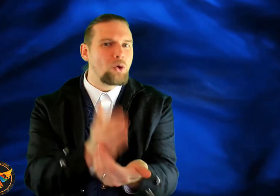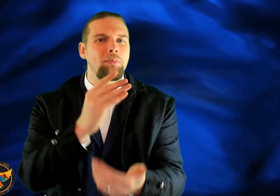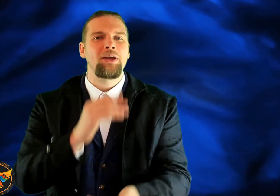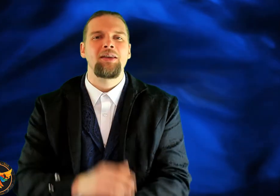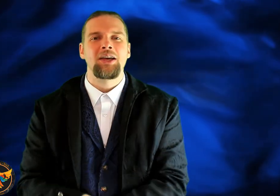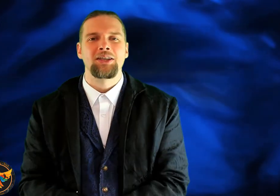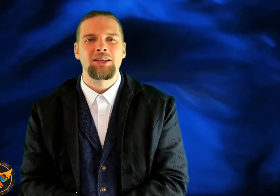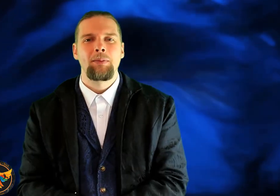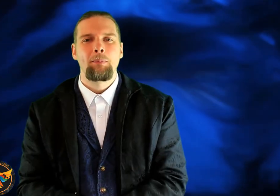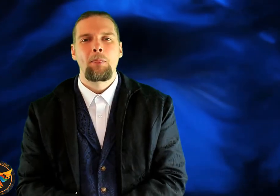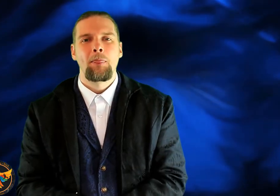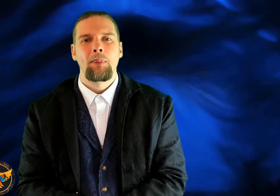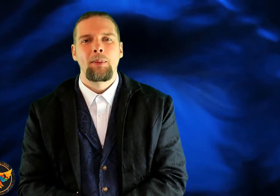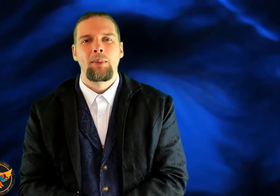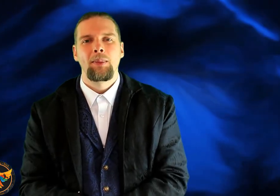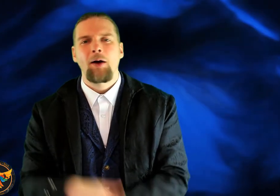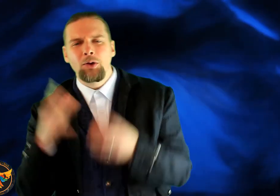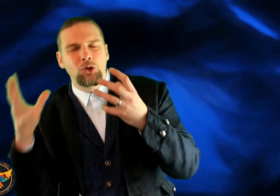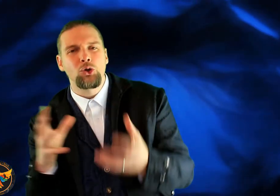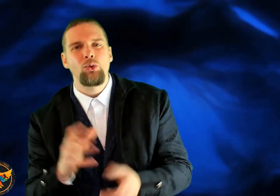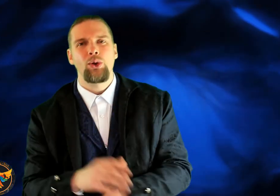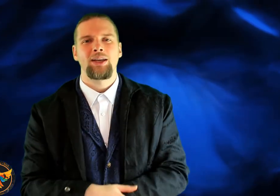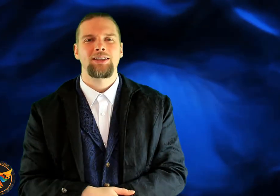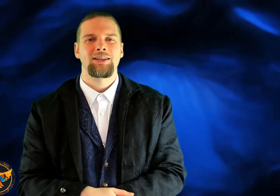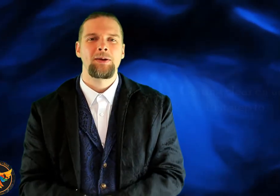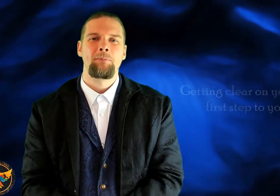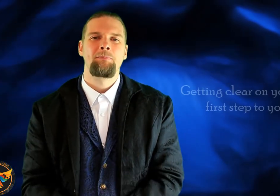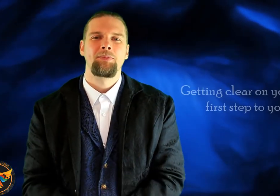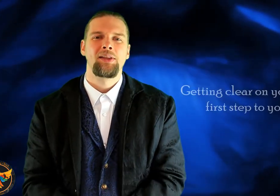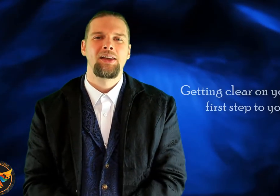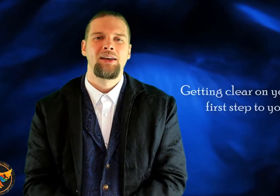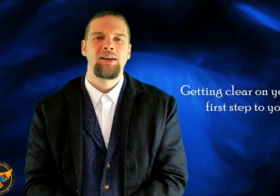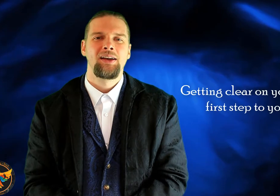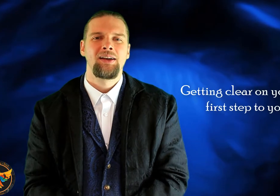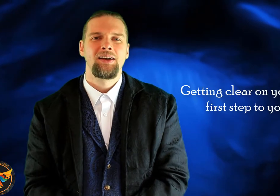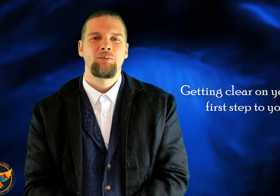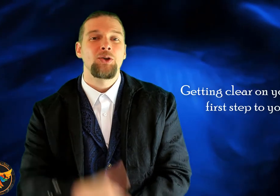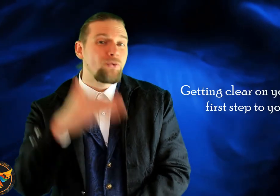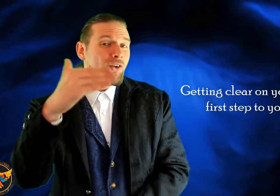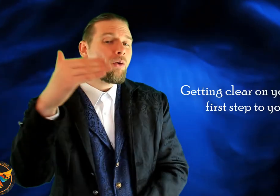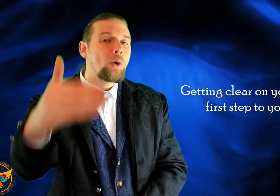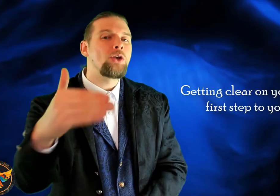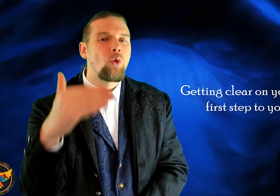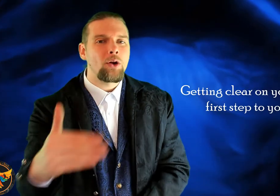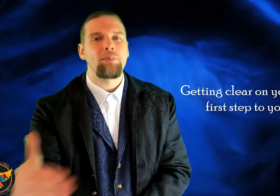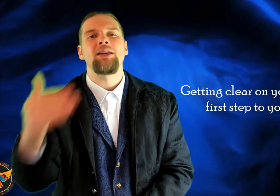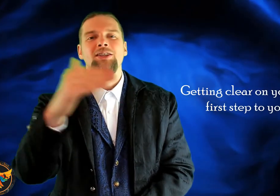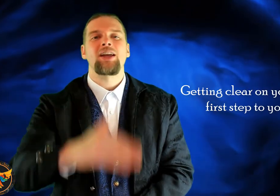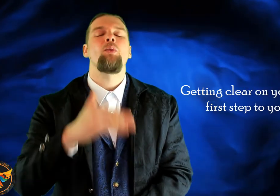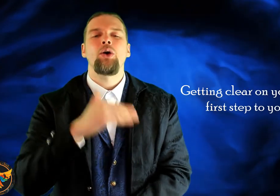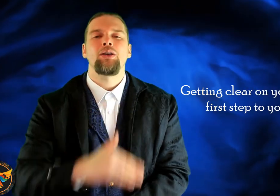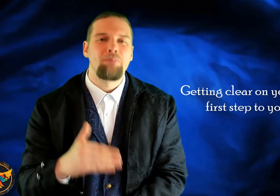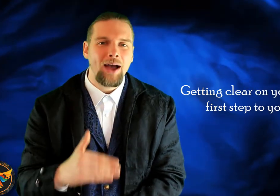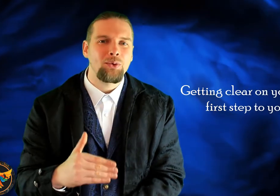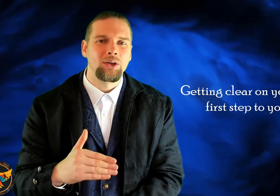want to be this. I want to do this. When you figure out where you want to be and start working backwards,